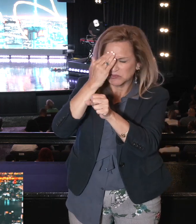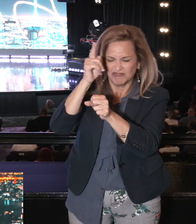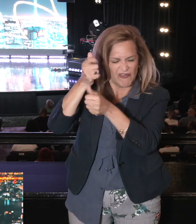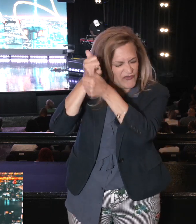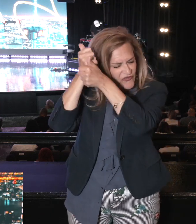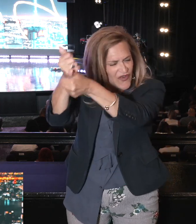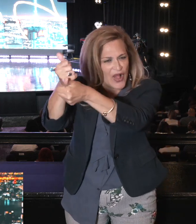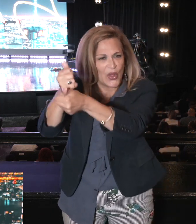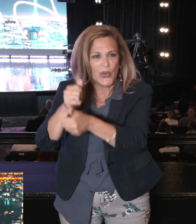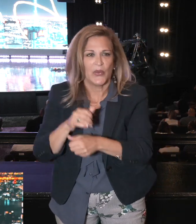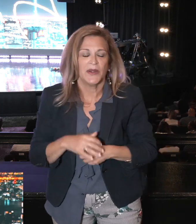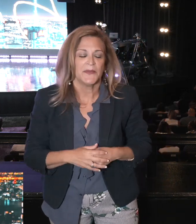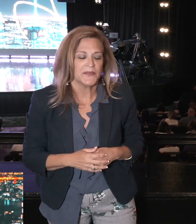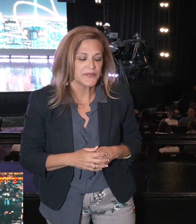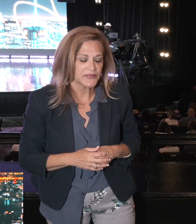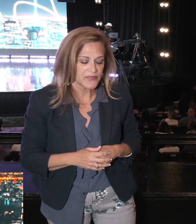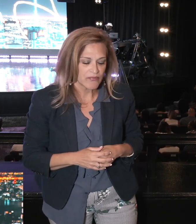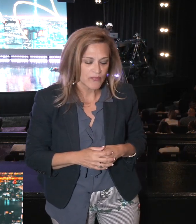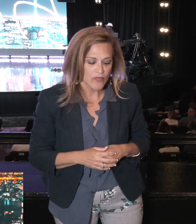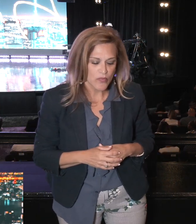However, you know what?